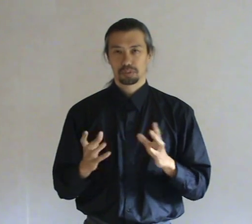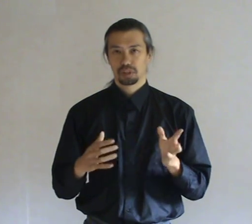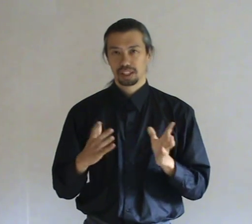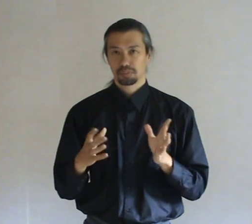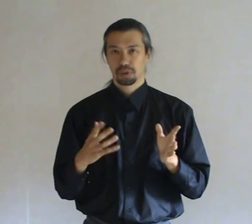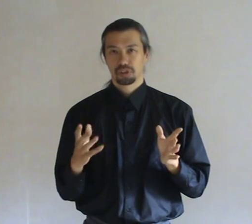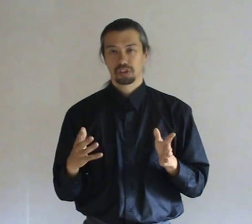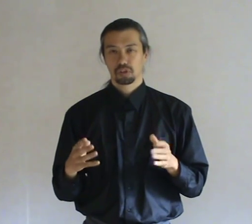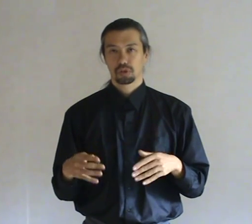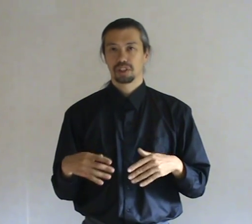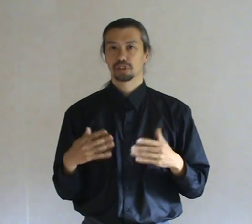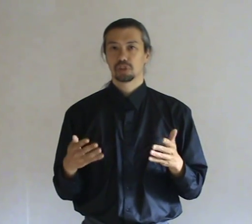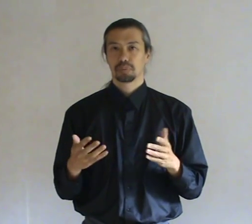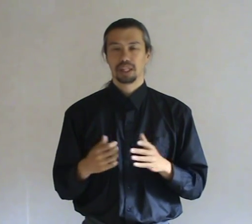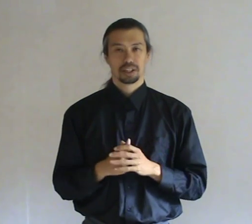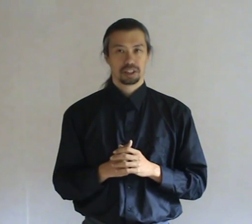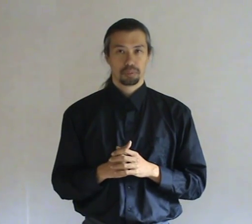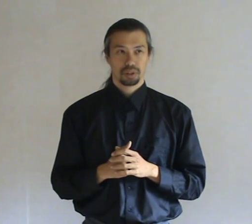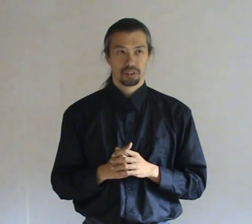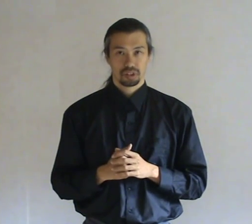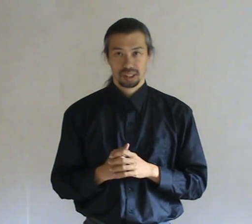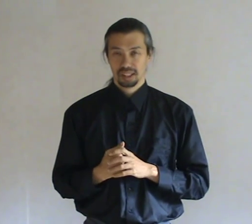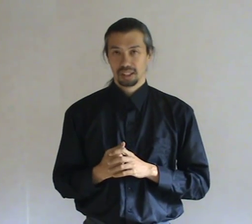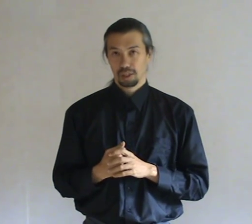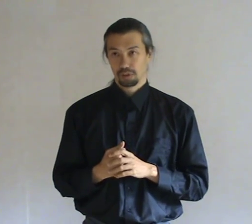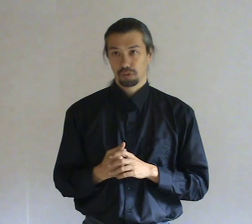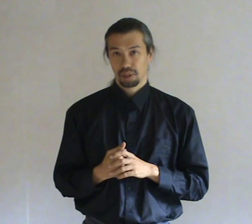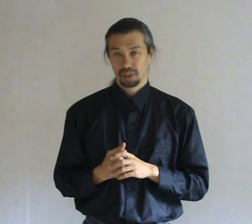Transmutation. Processes. Also disturb. The energy. Bodies. Of the spirits.